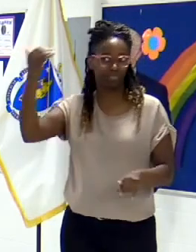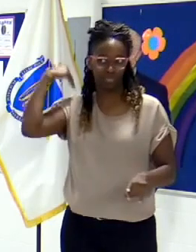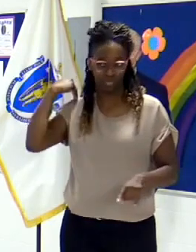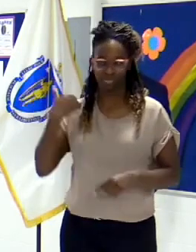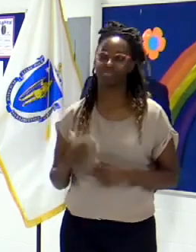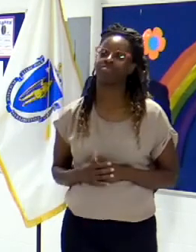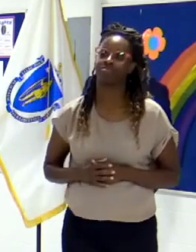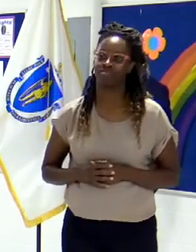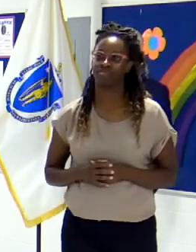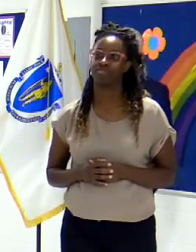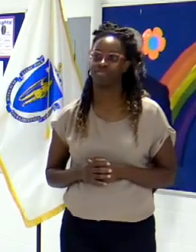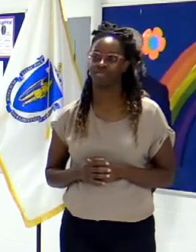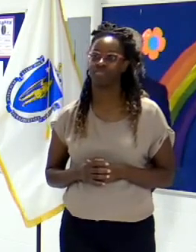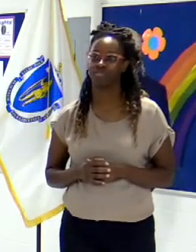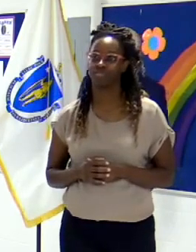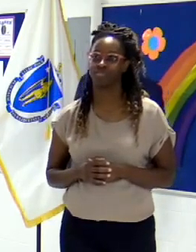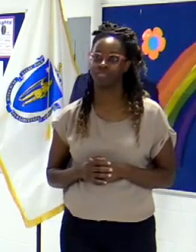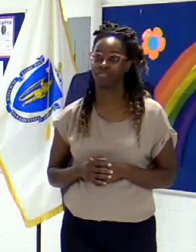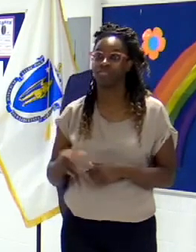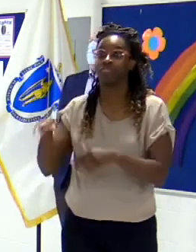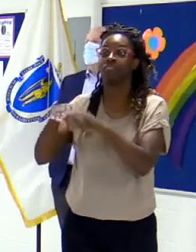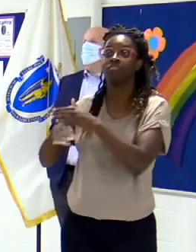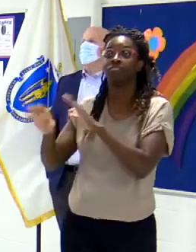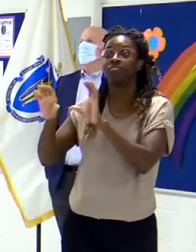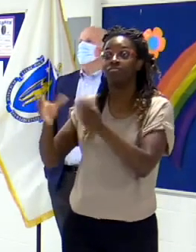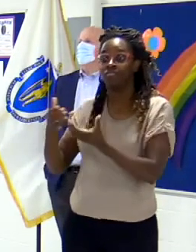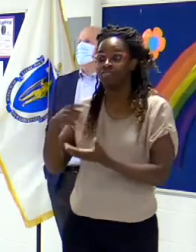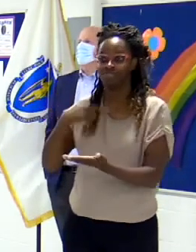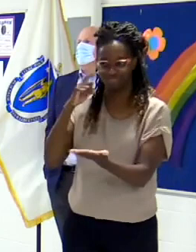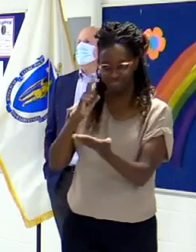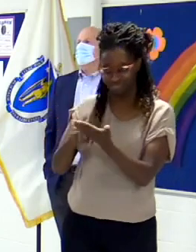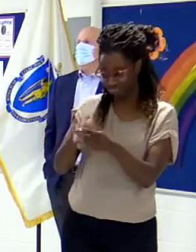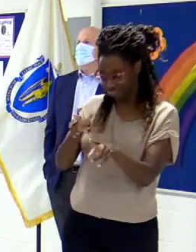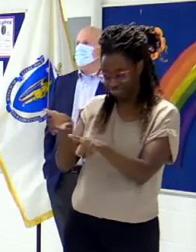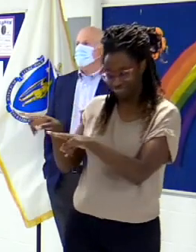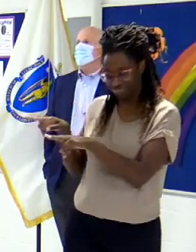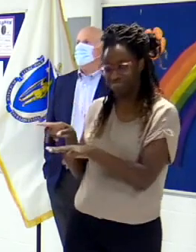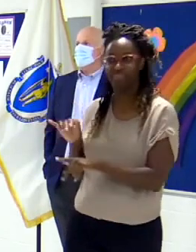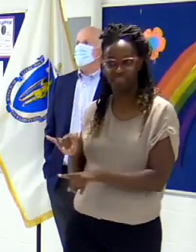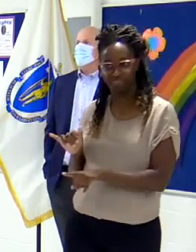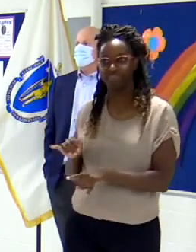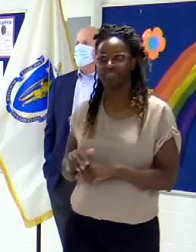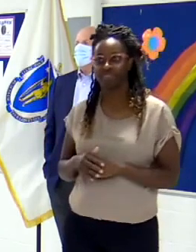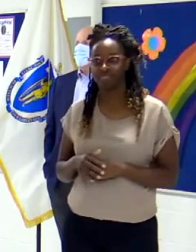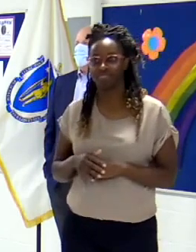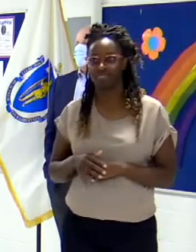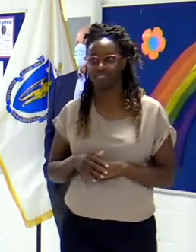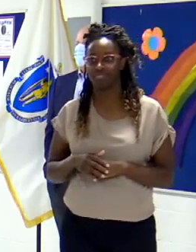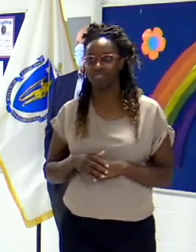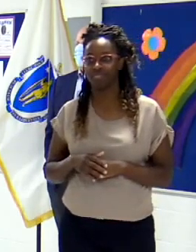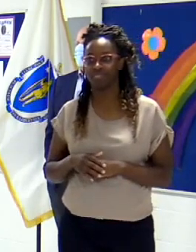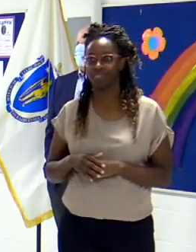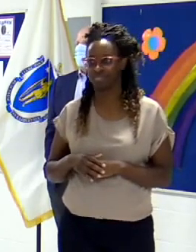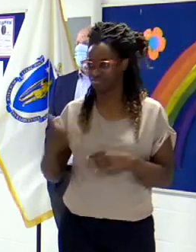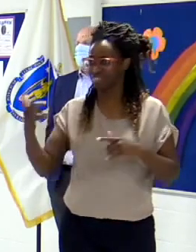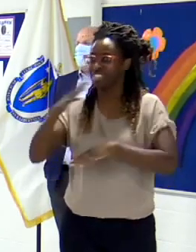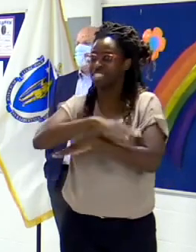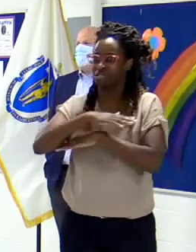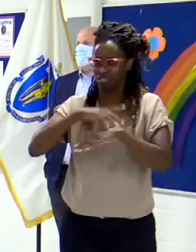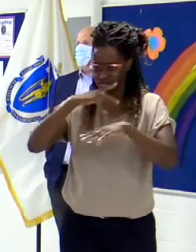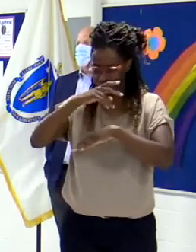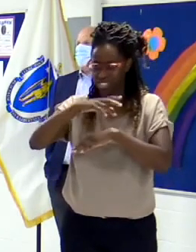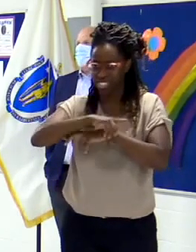the classrooms themselves, it's pretty obvious that you're using every single square inch of space that's available in those classrooms